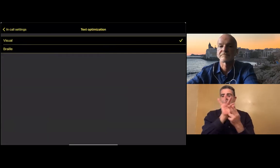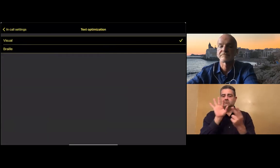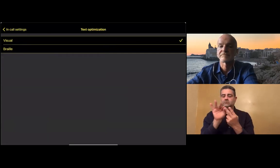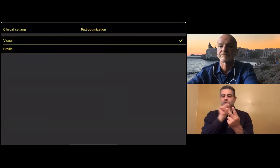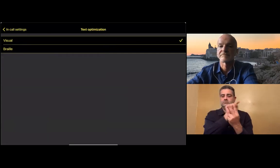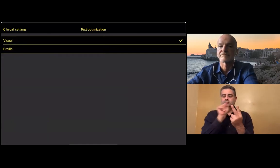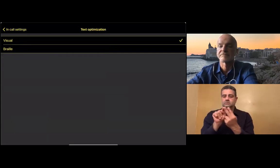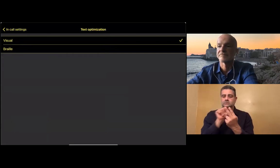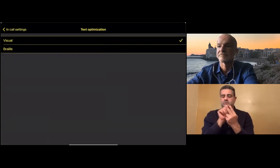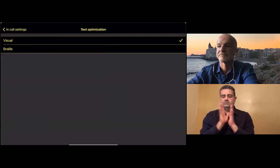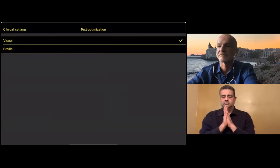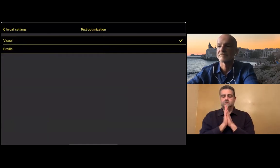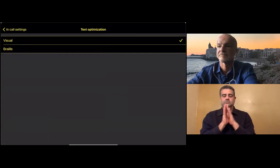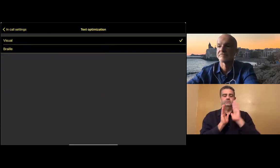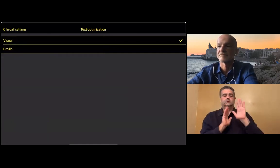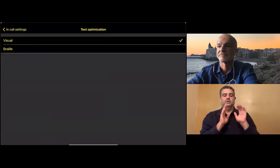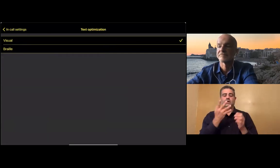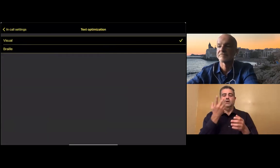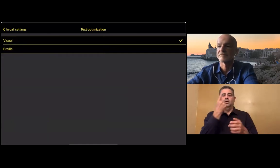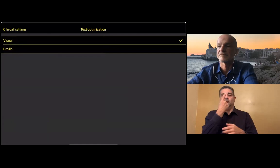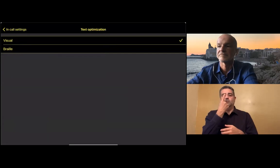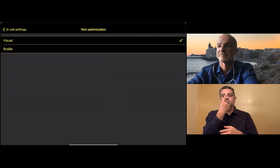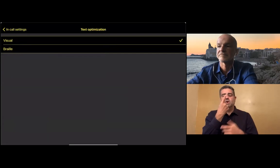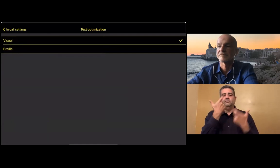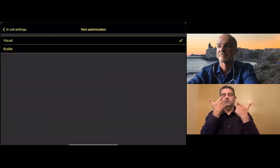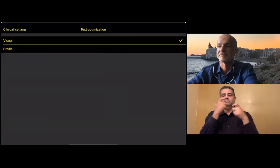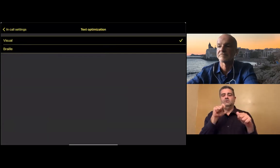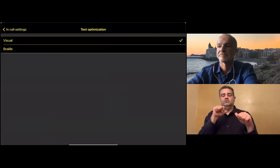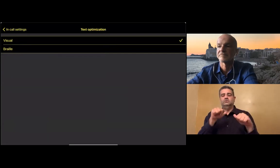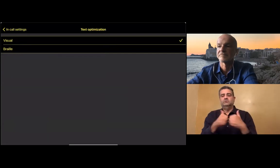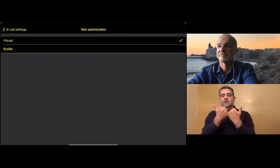Let me explain why we have those two different options.